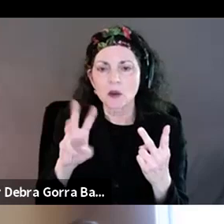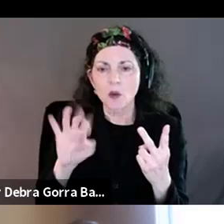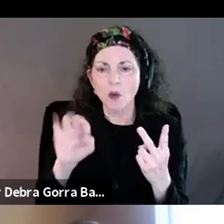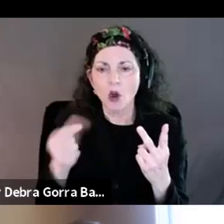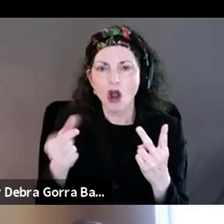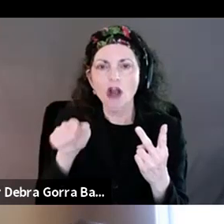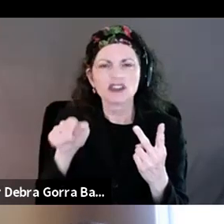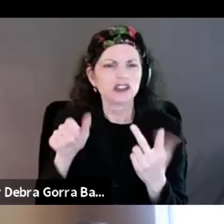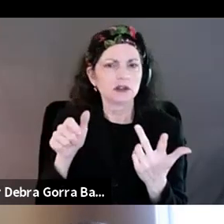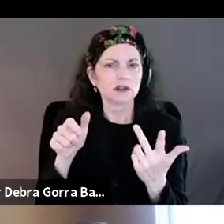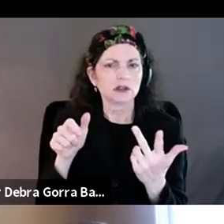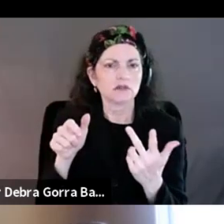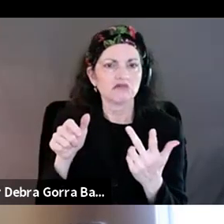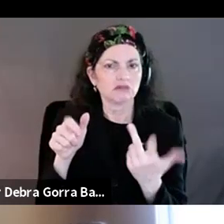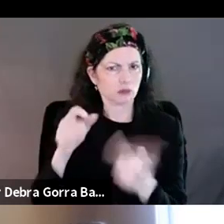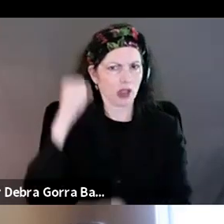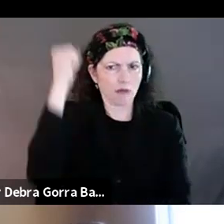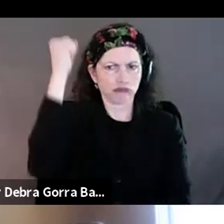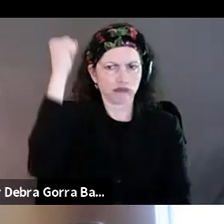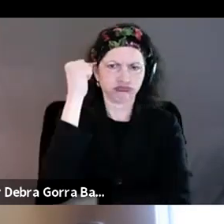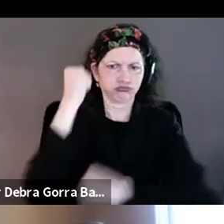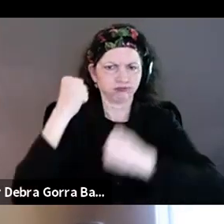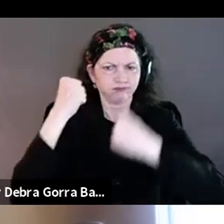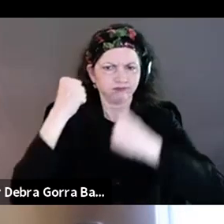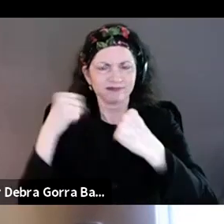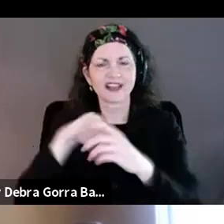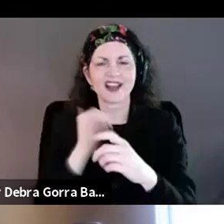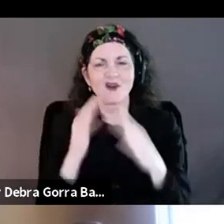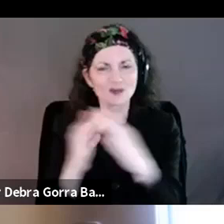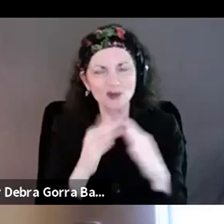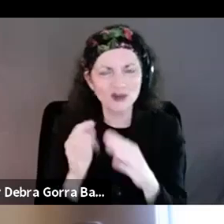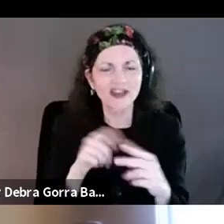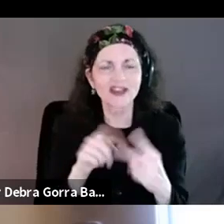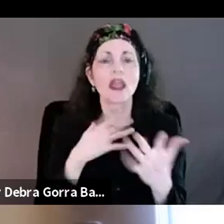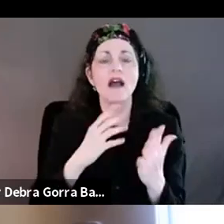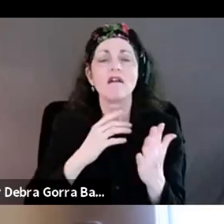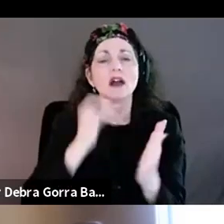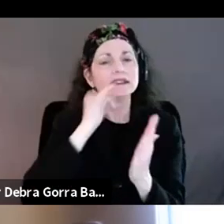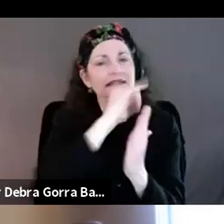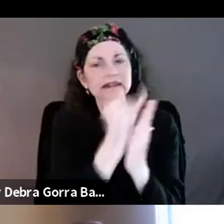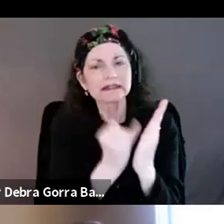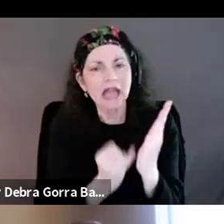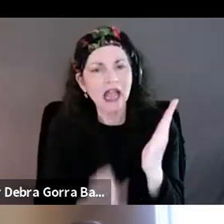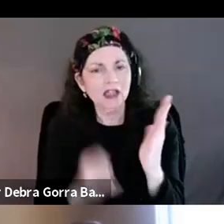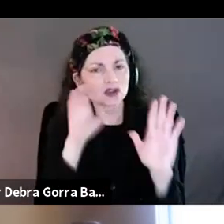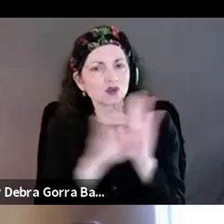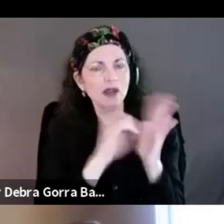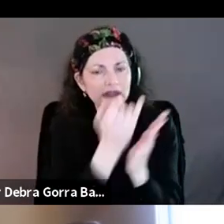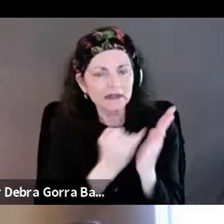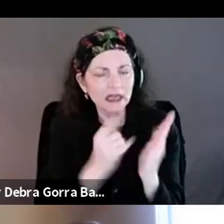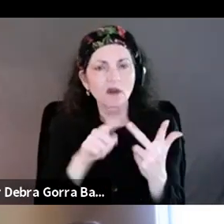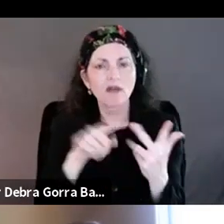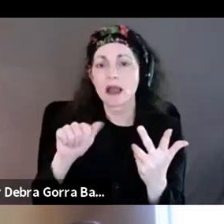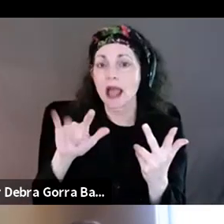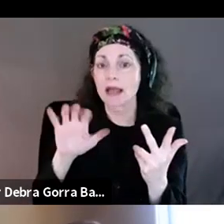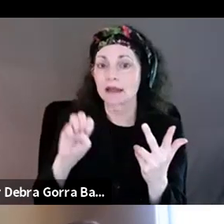community, runs the Disability Visibility Project. We have graphic designers. We have Alice Shepard, who is a dancer. We have